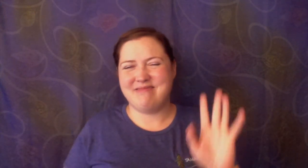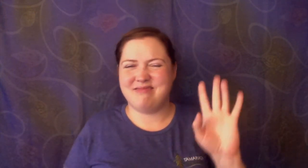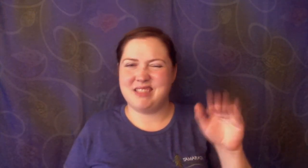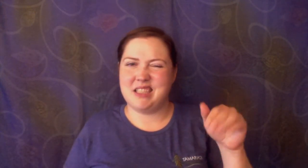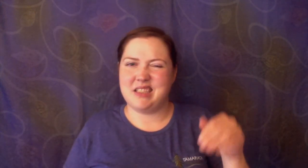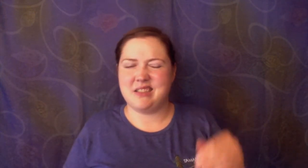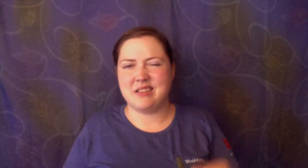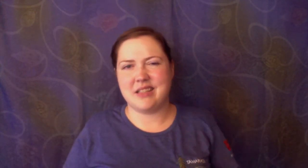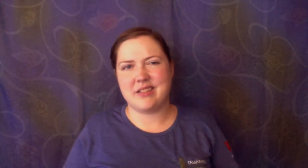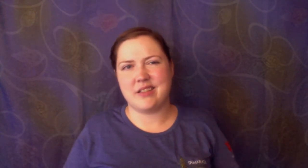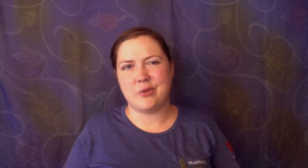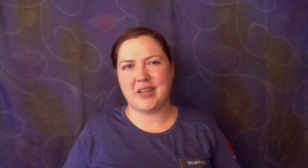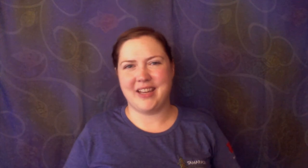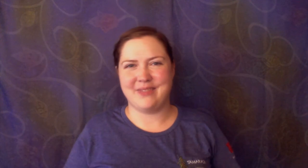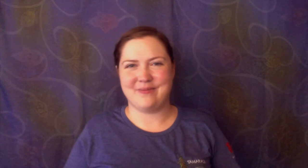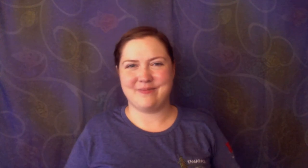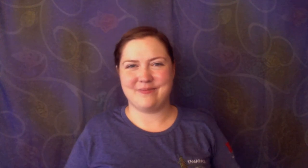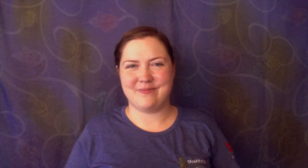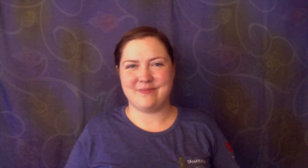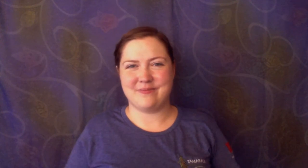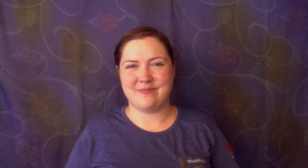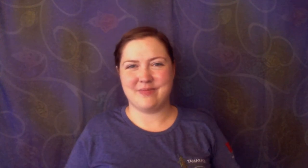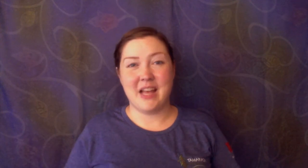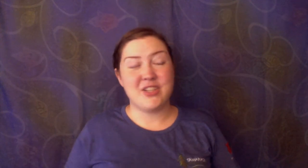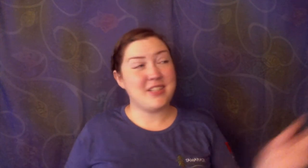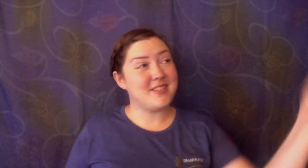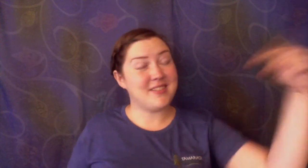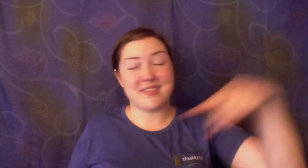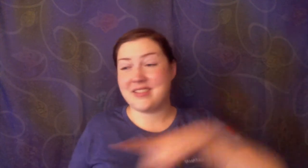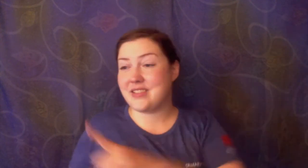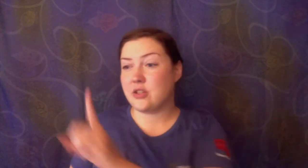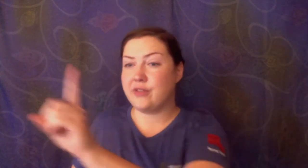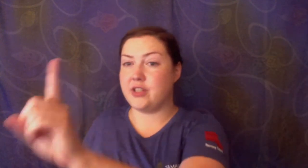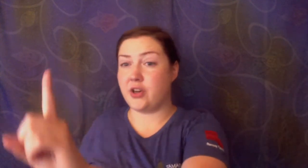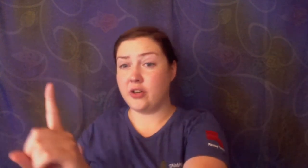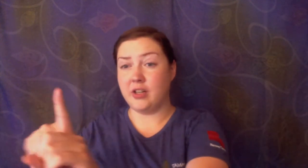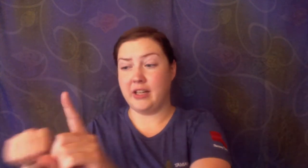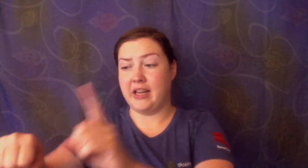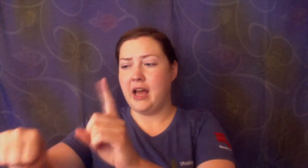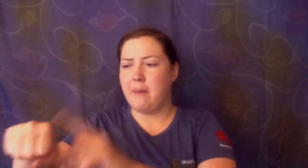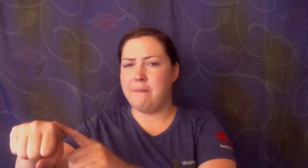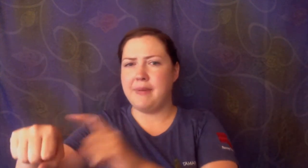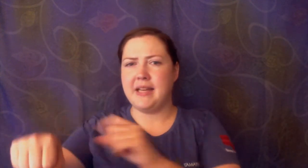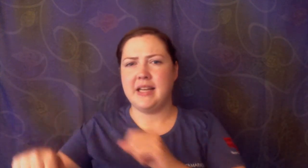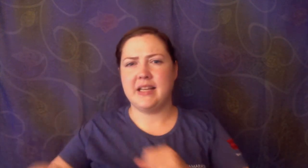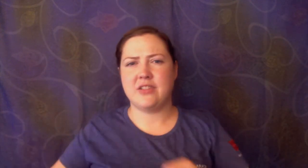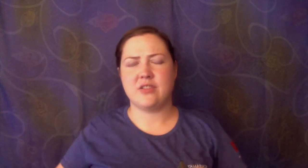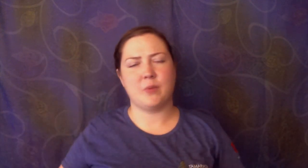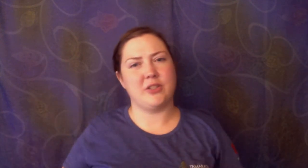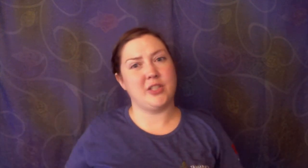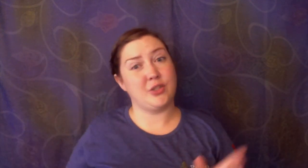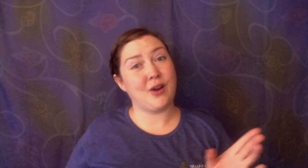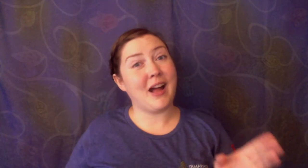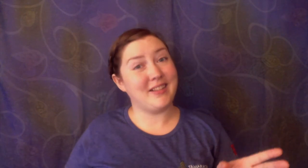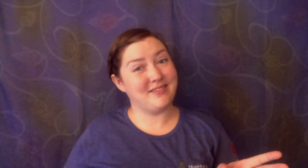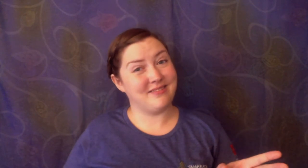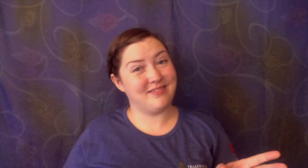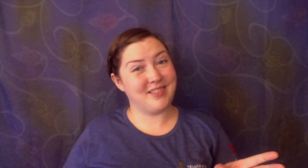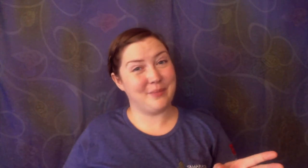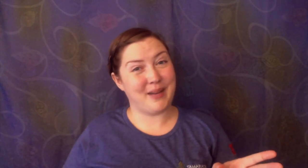it tasted okay. She zzzzzed over to turtle and bit his, well, she tried to bite